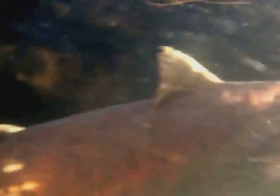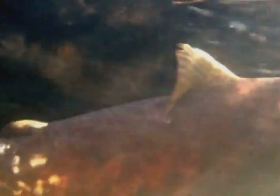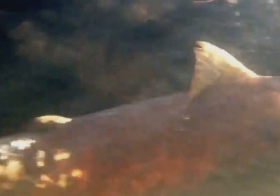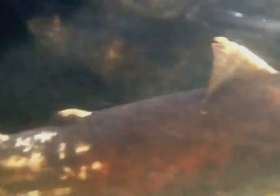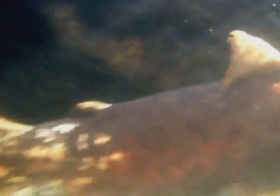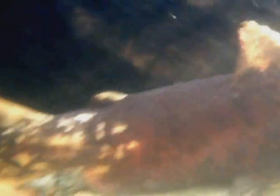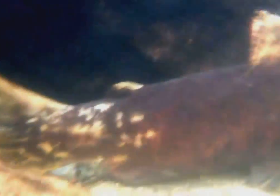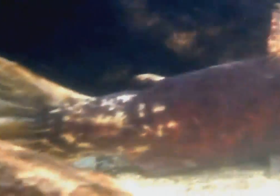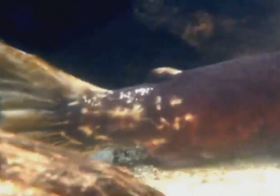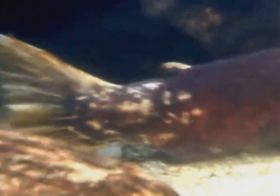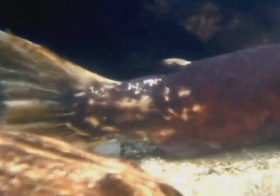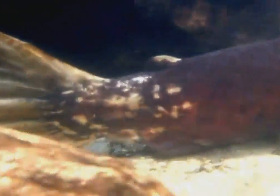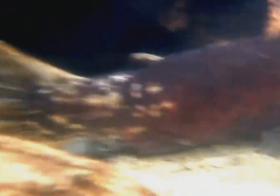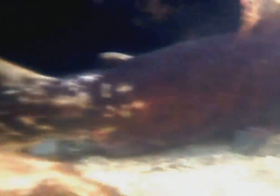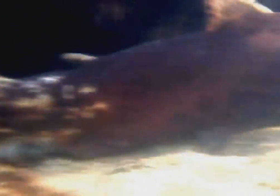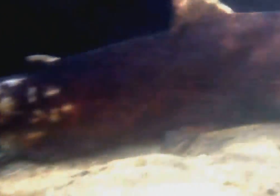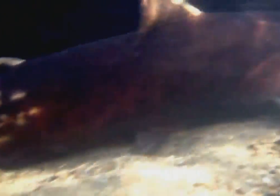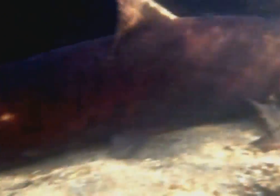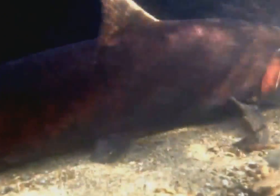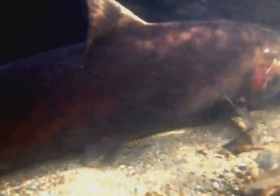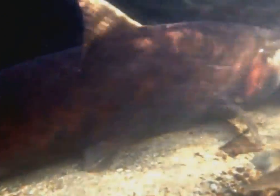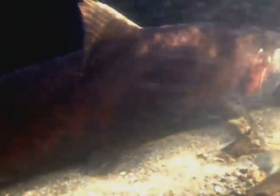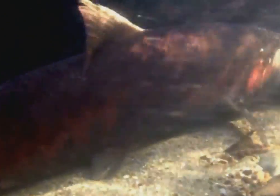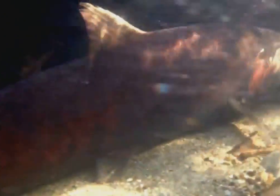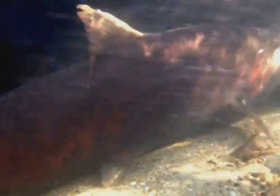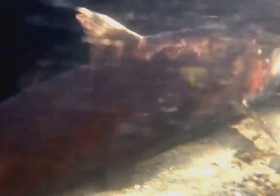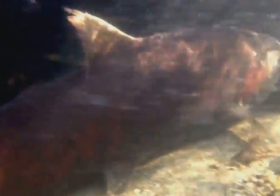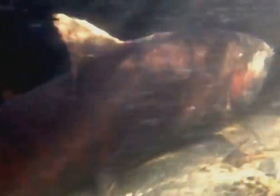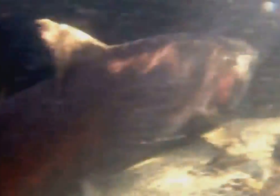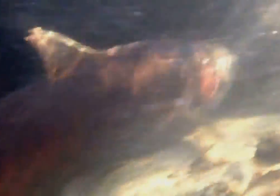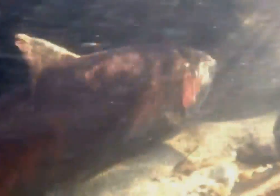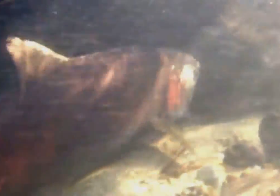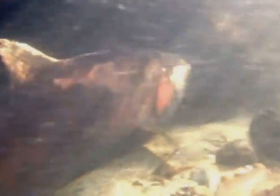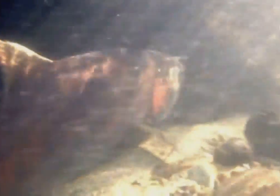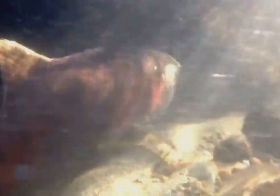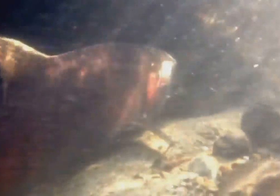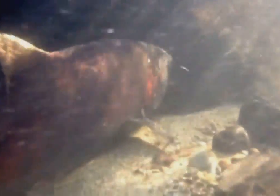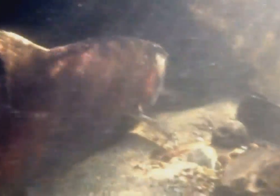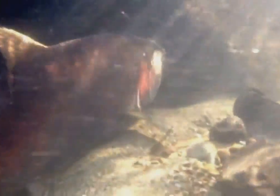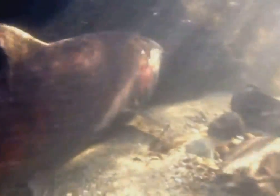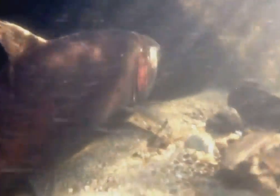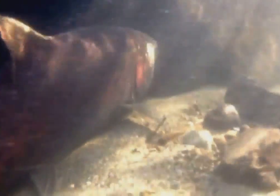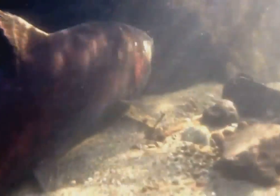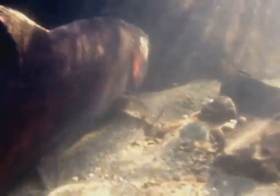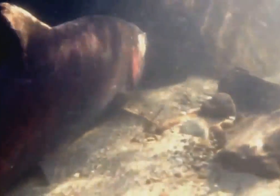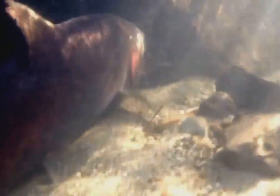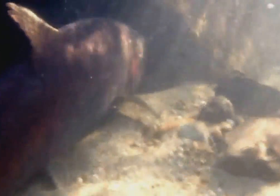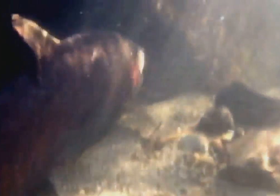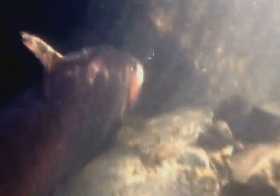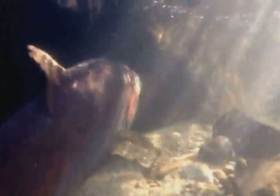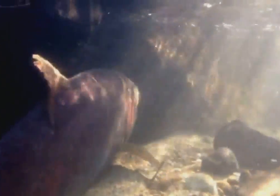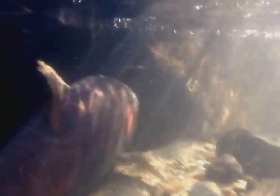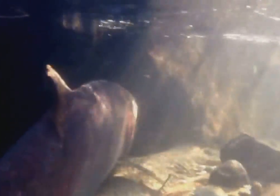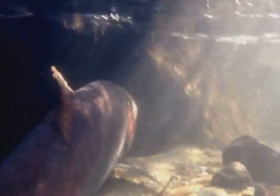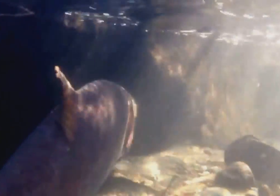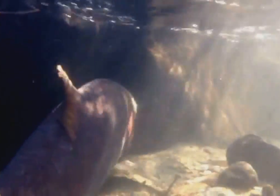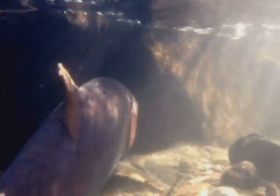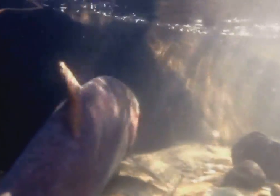a threat, and they rest there and recuperate there. For it is written that our God is the Father of mercy